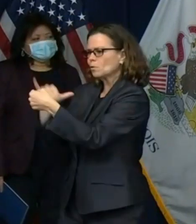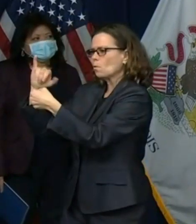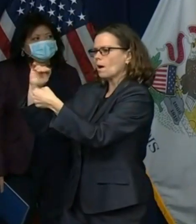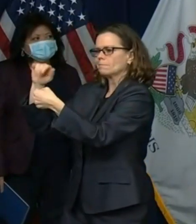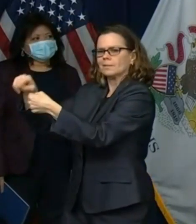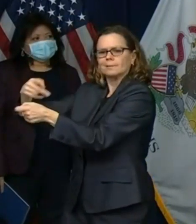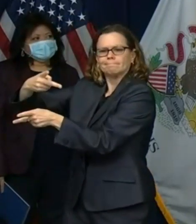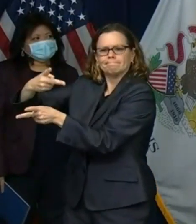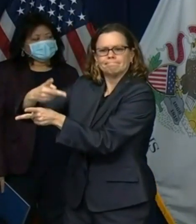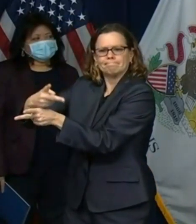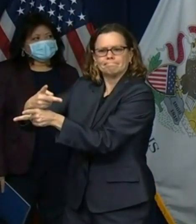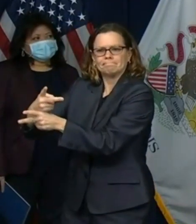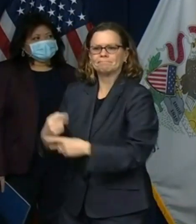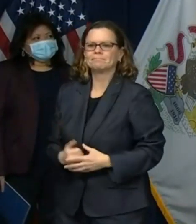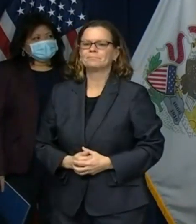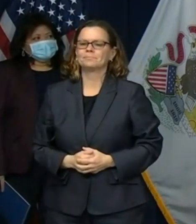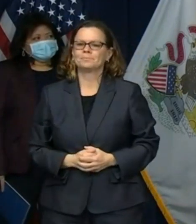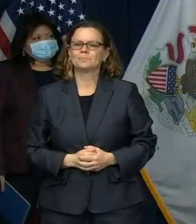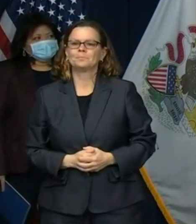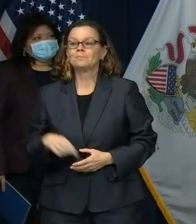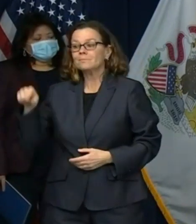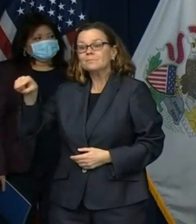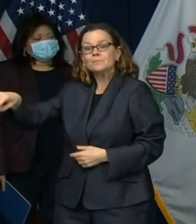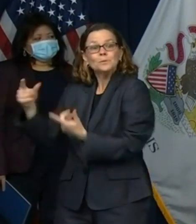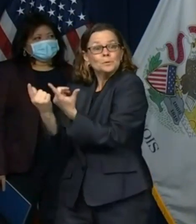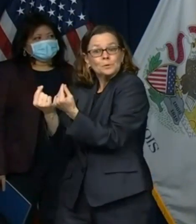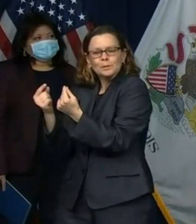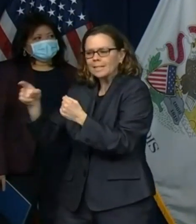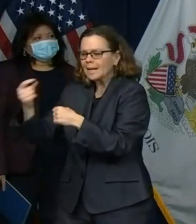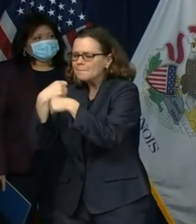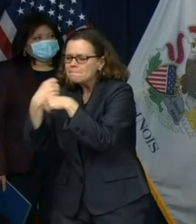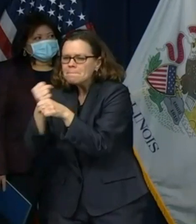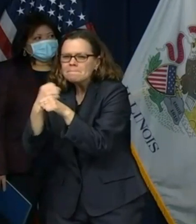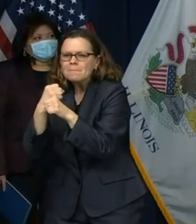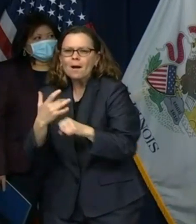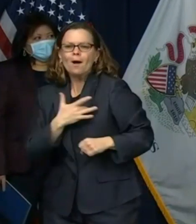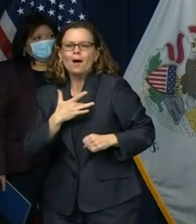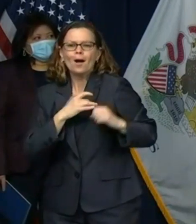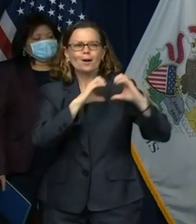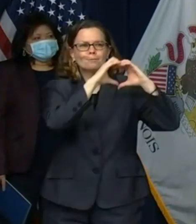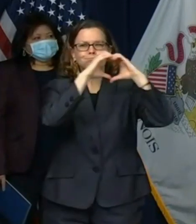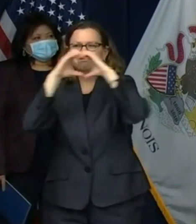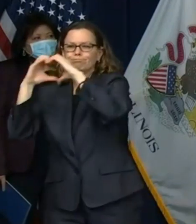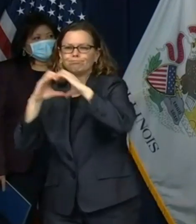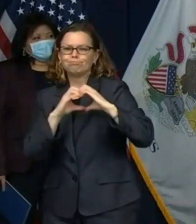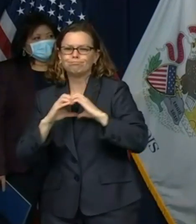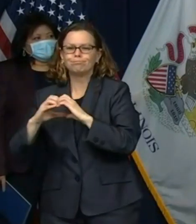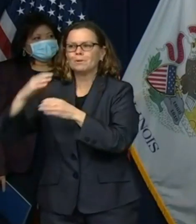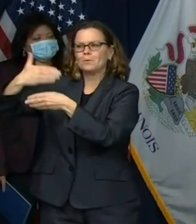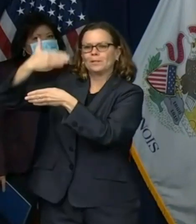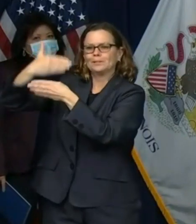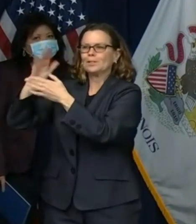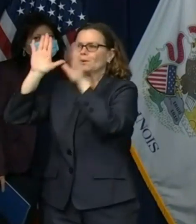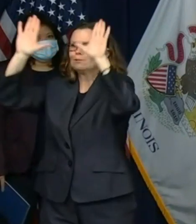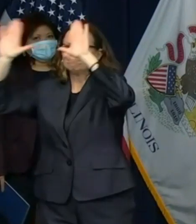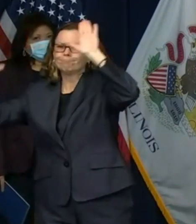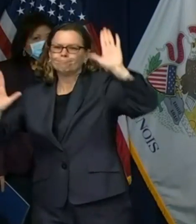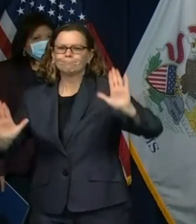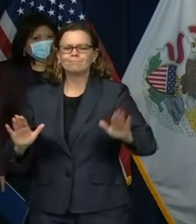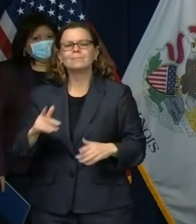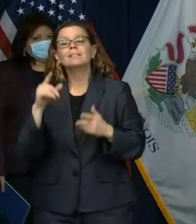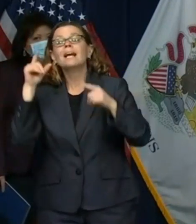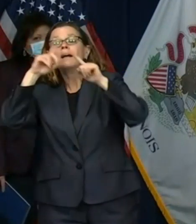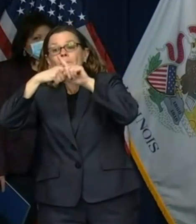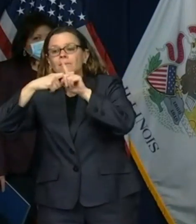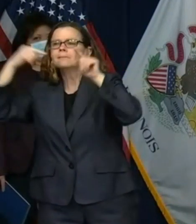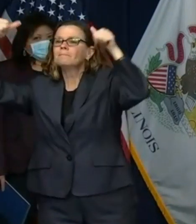and to write thank yous in the parking lot spreading their good well will sorry goodwill for all to see